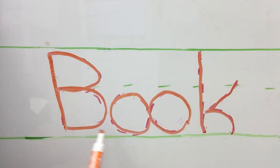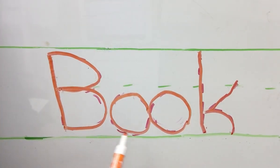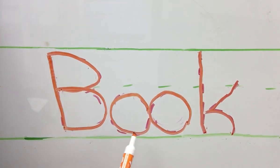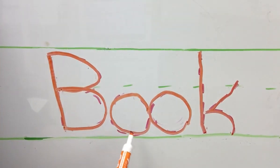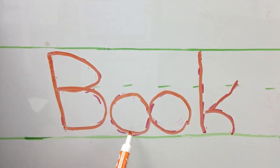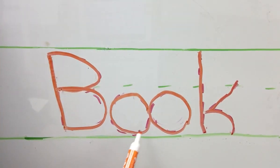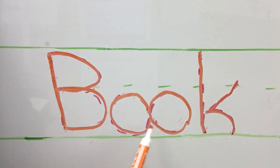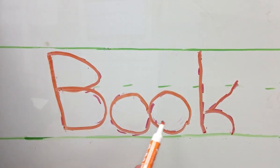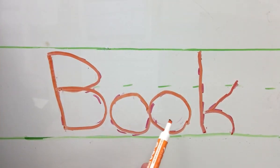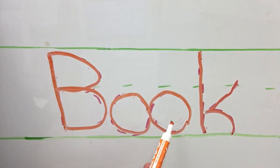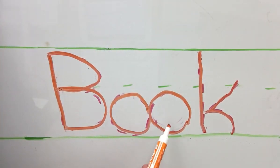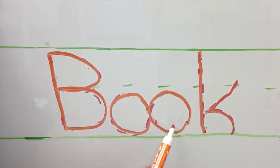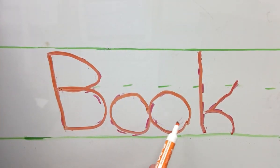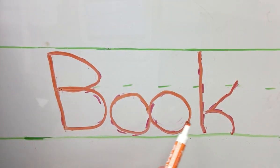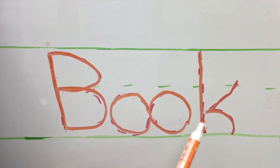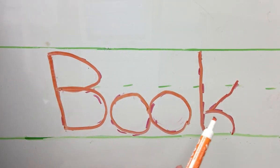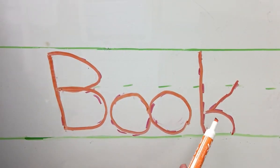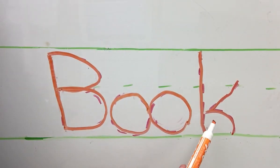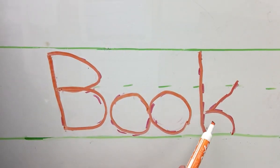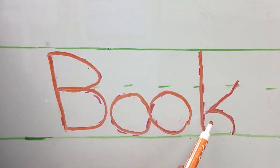-O-O-K.